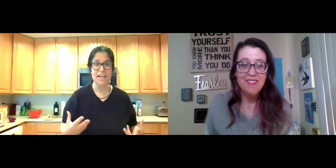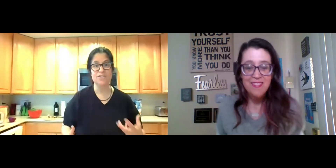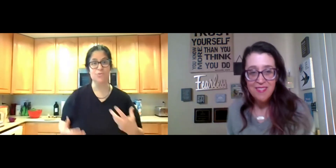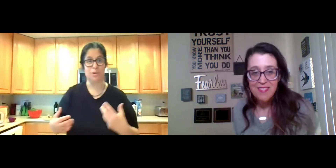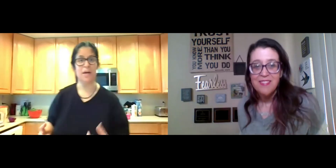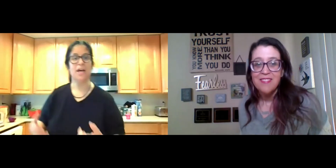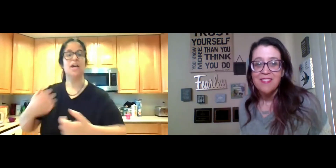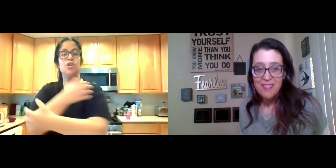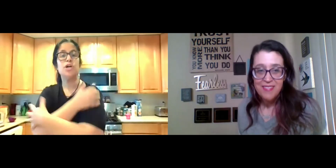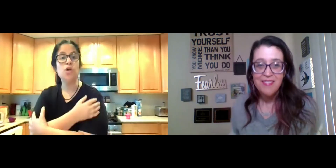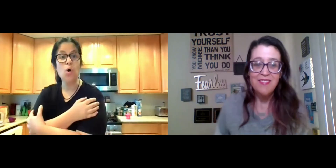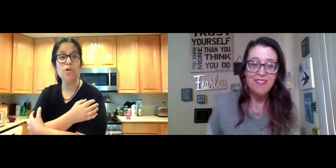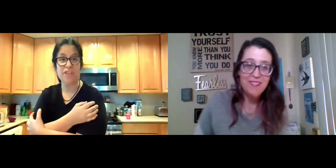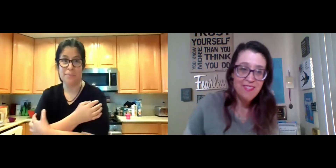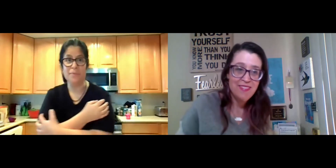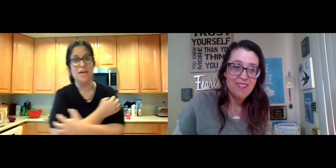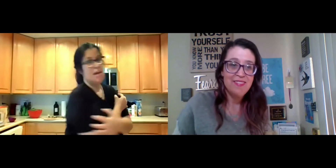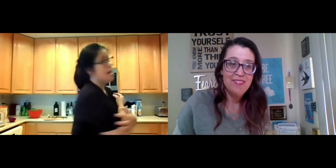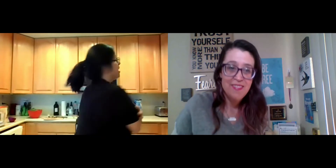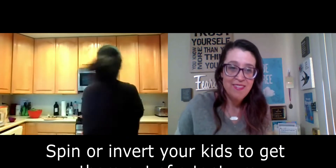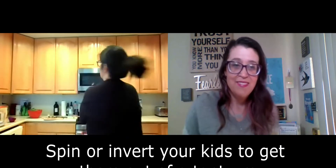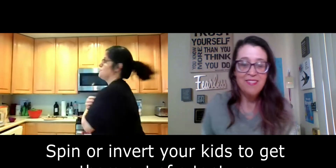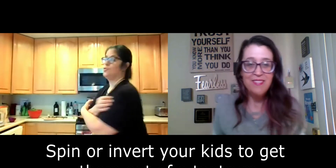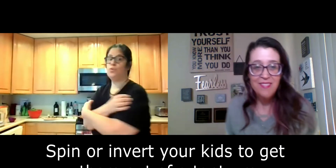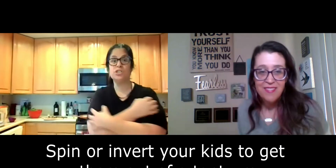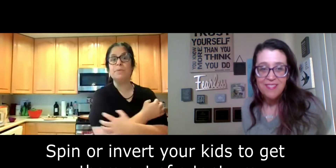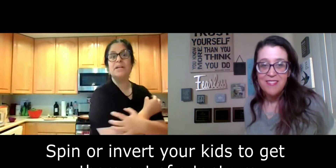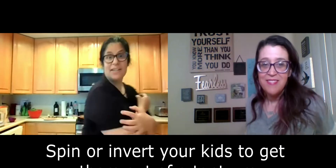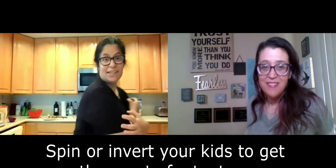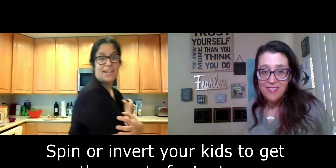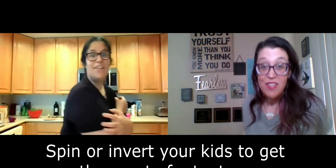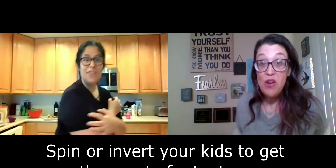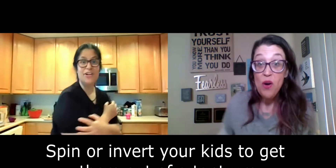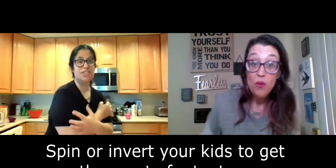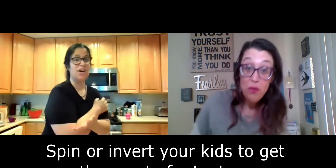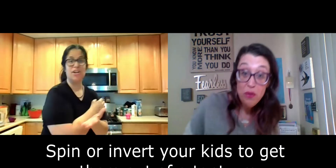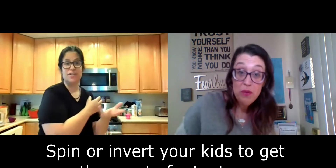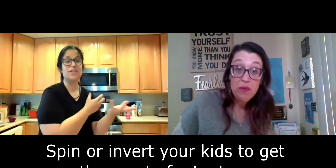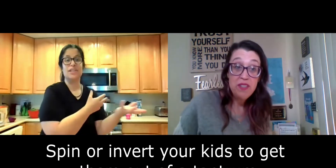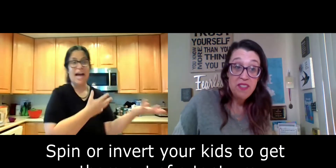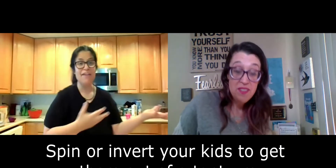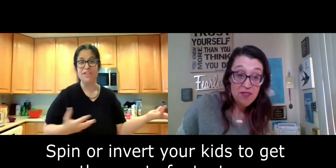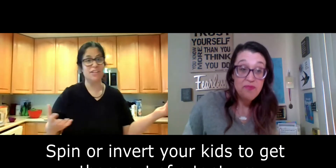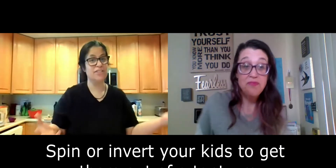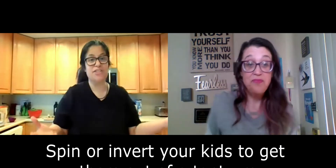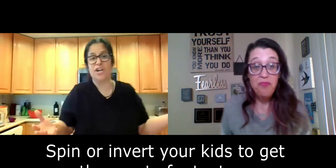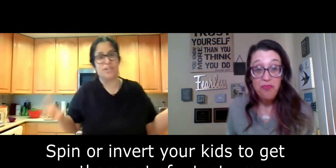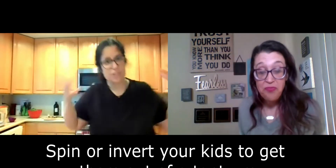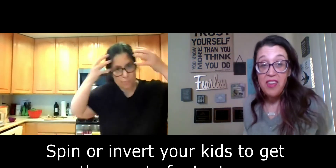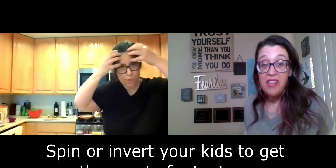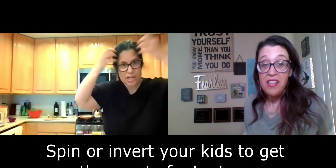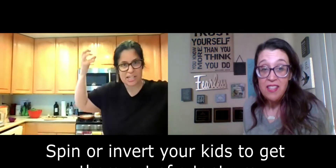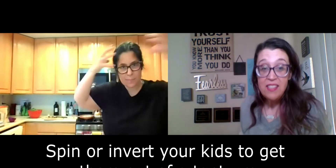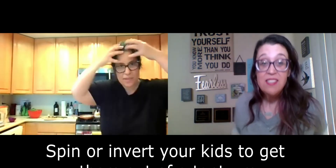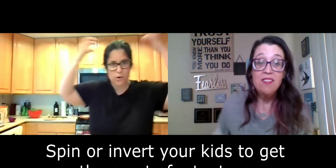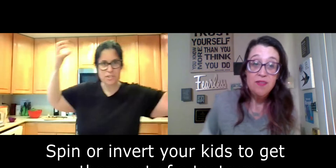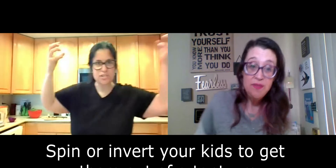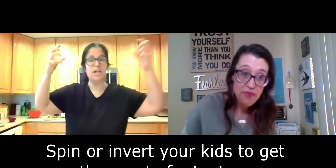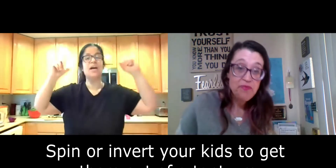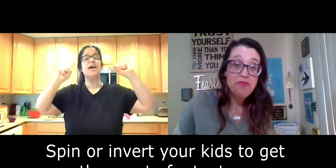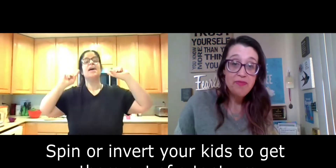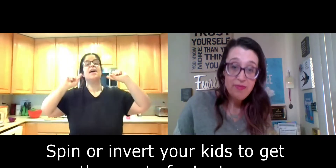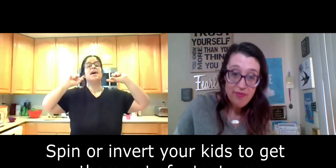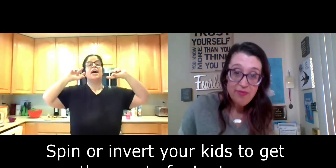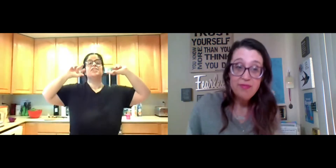having a tantrum, you can hold them and do spinning and they'll start laughing. They'll start breaking up that